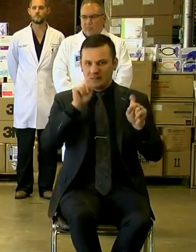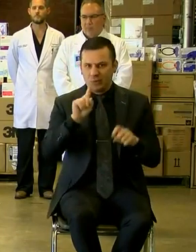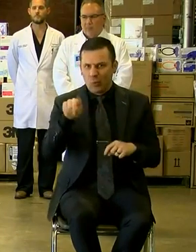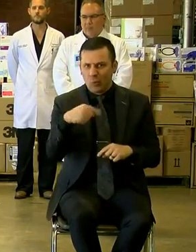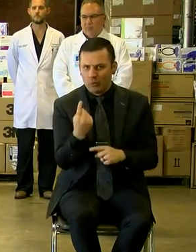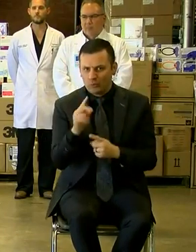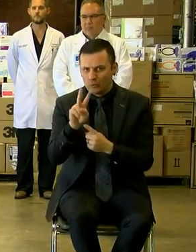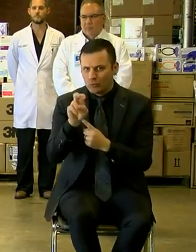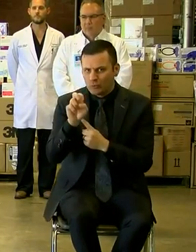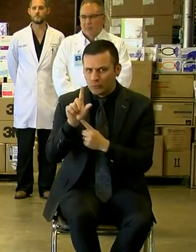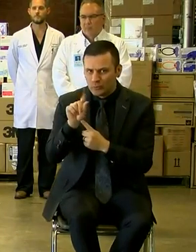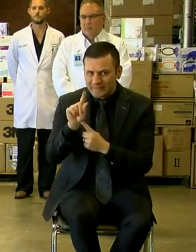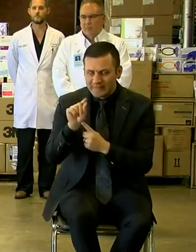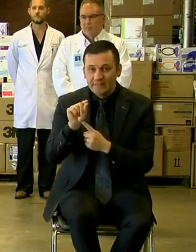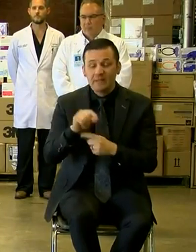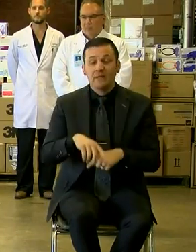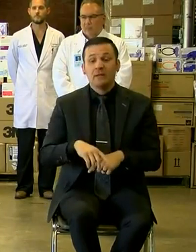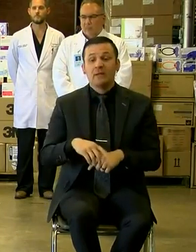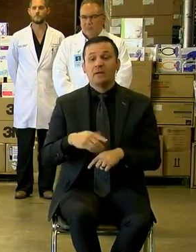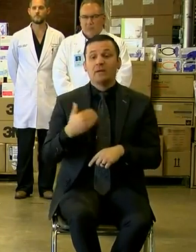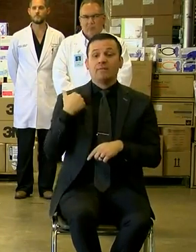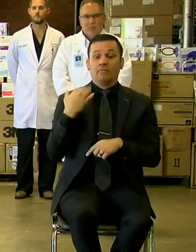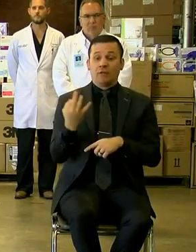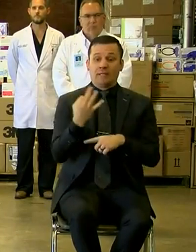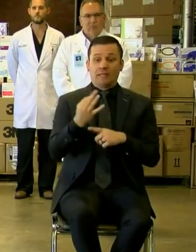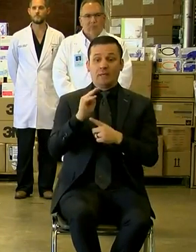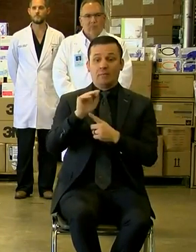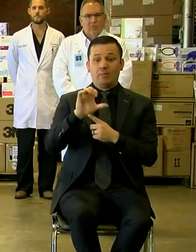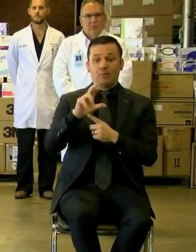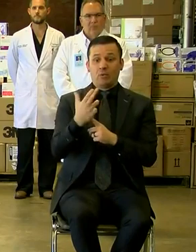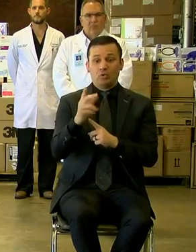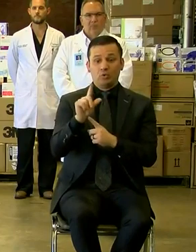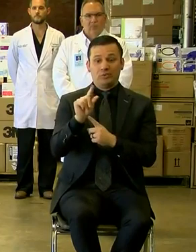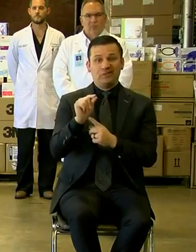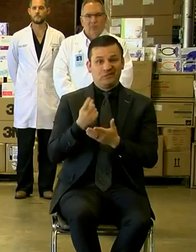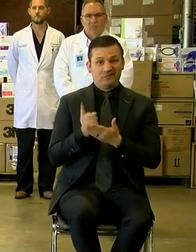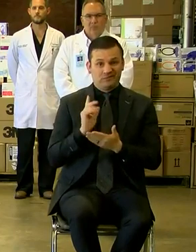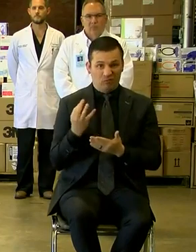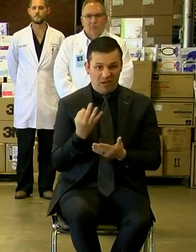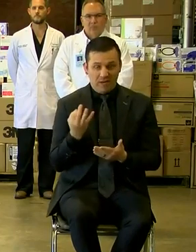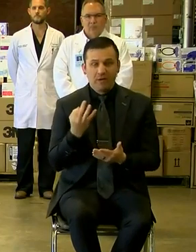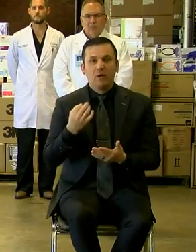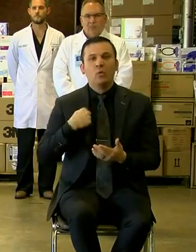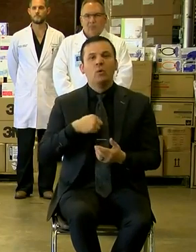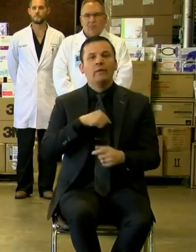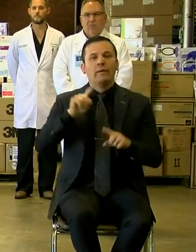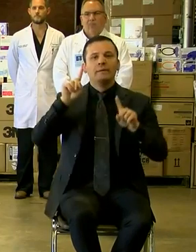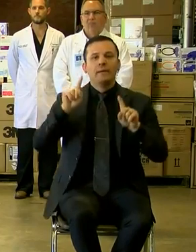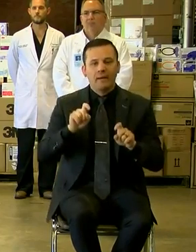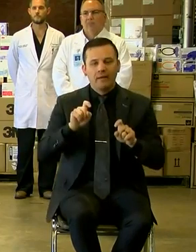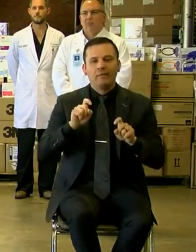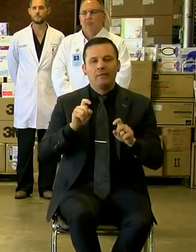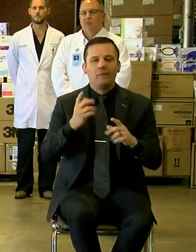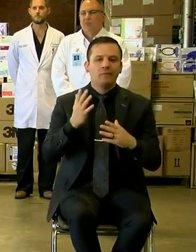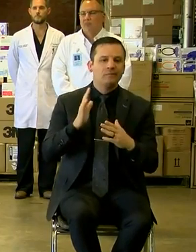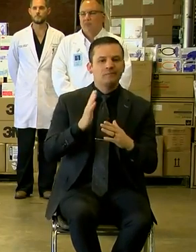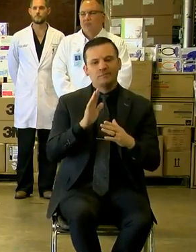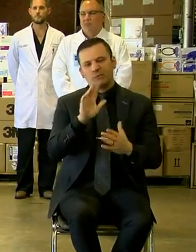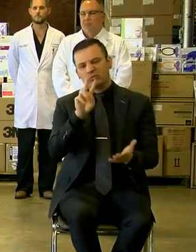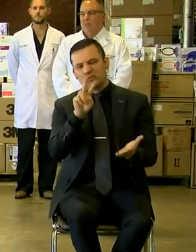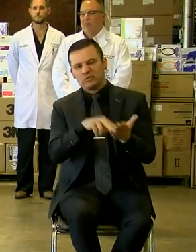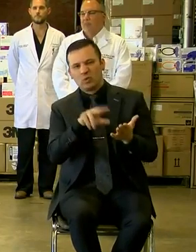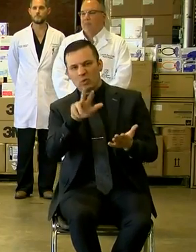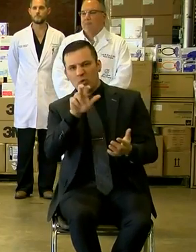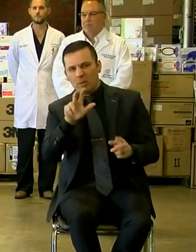people. As of Friday on March the 20th which is just last Friday we tested just over 2,300